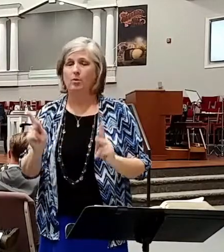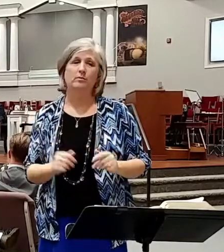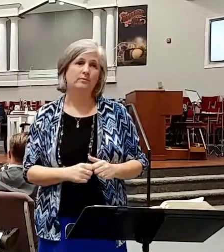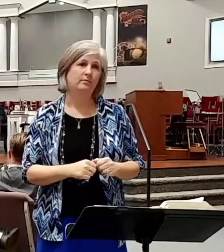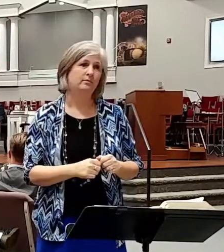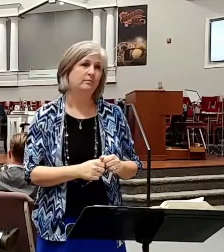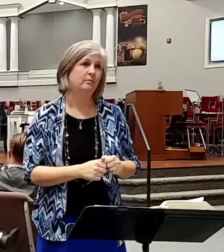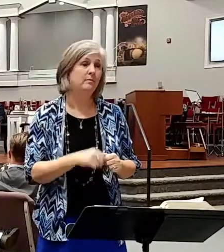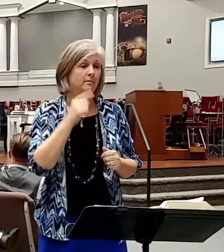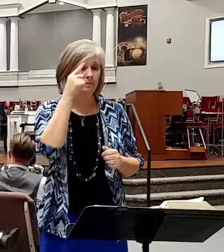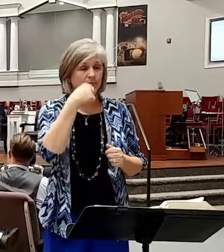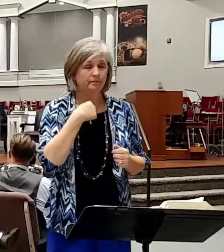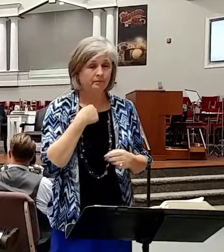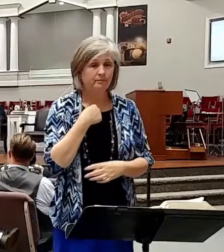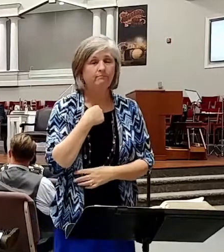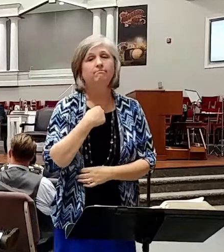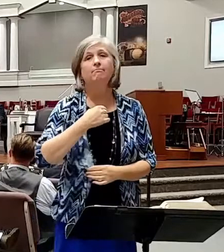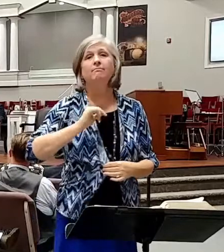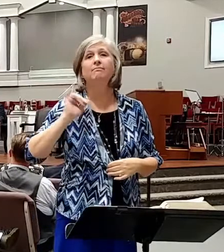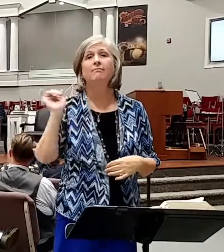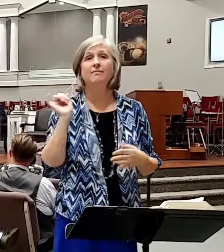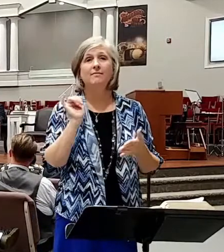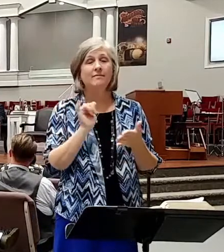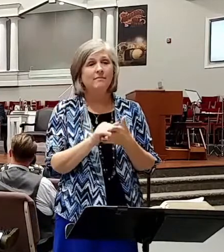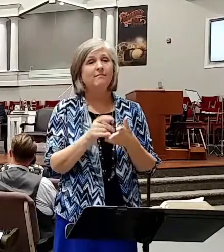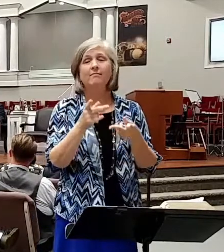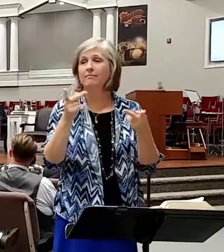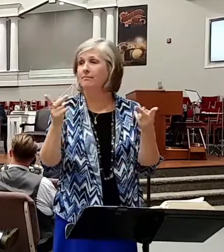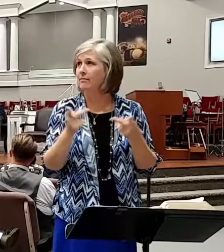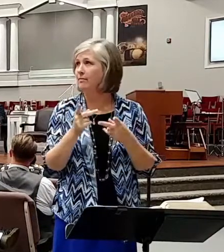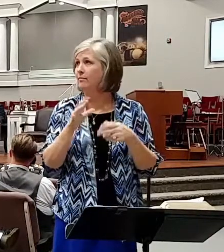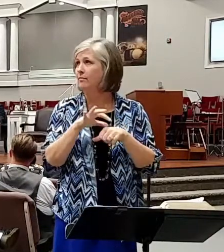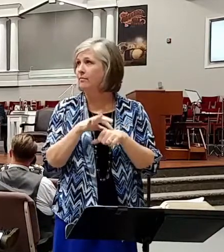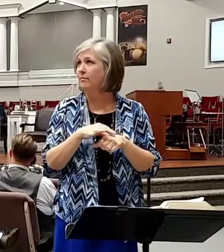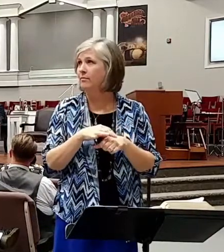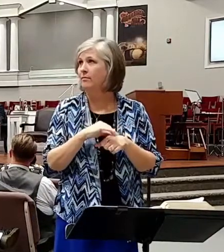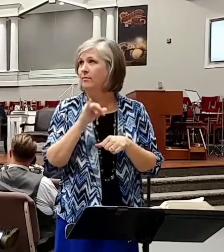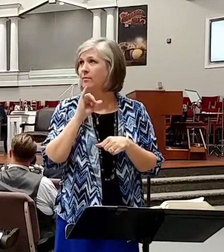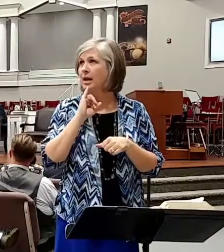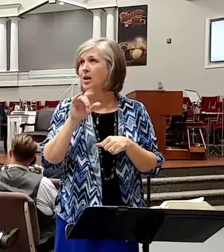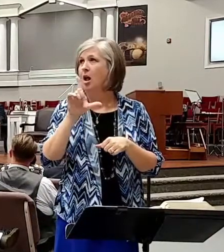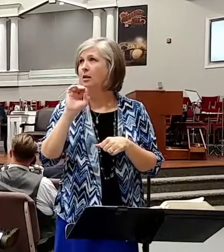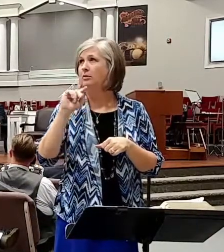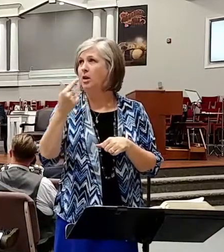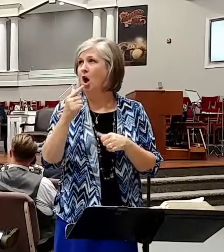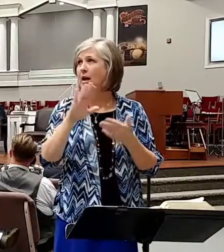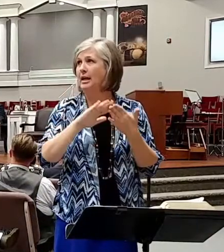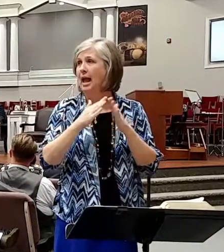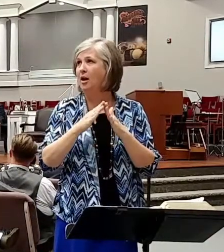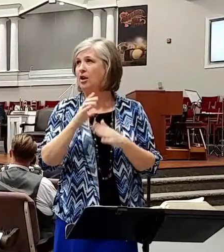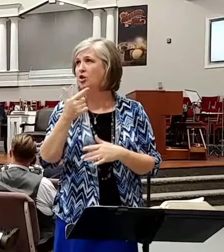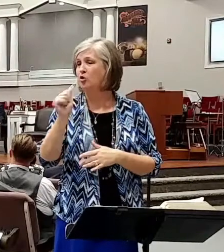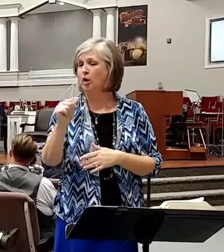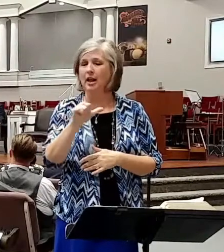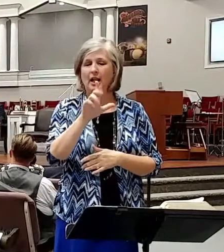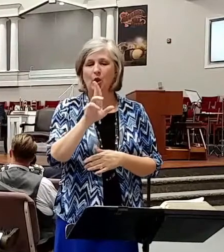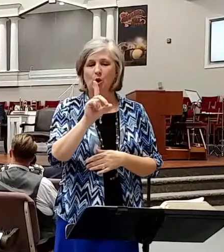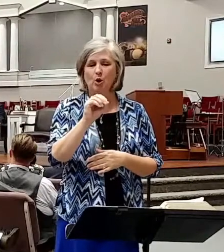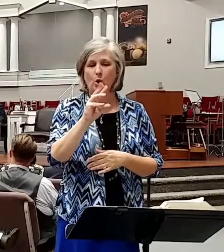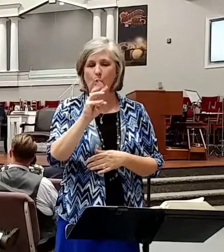me, that spot of planet Earth is a Long County, Georgia. Ludoist, Georgia. That's building up now.